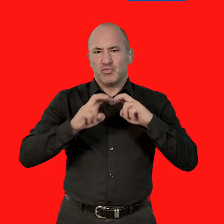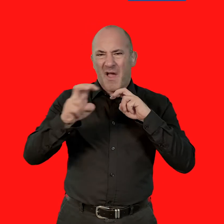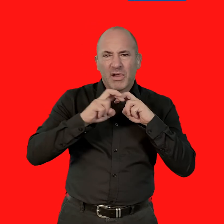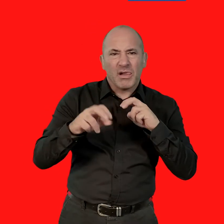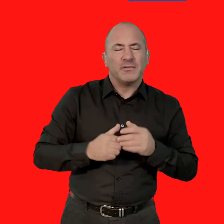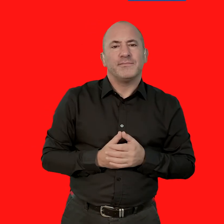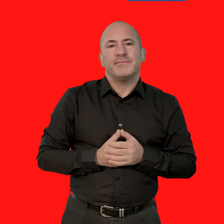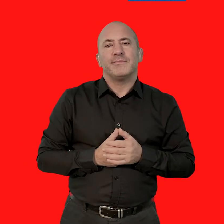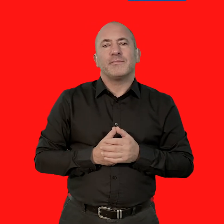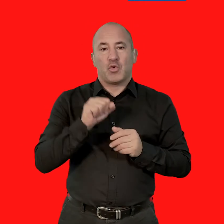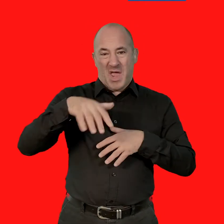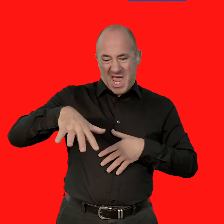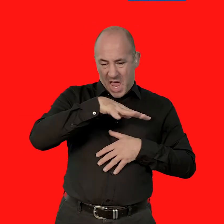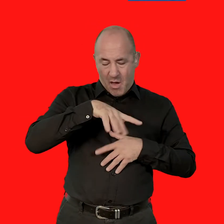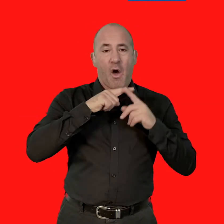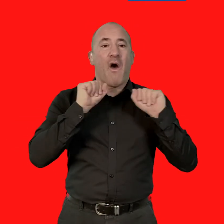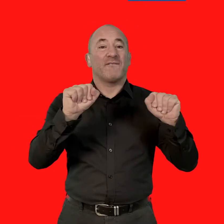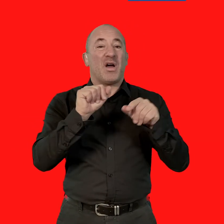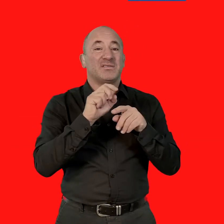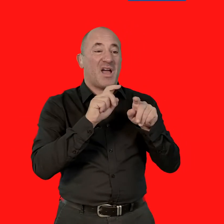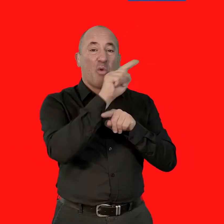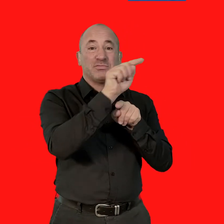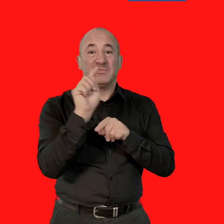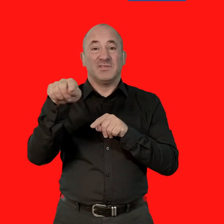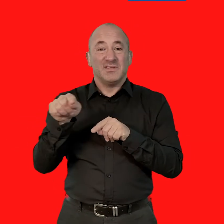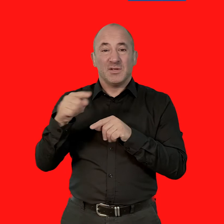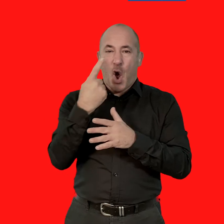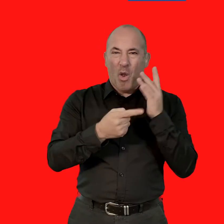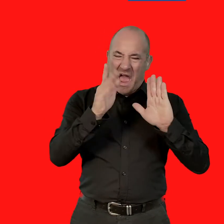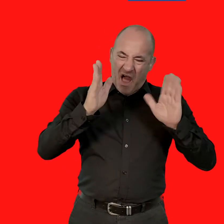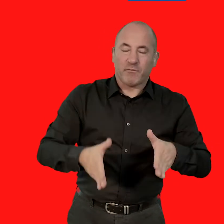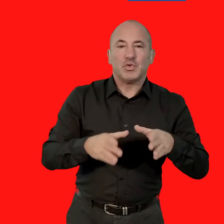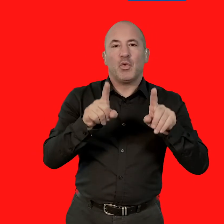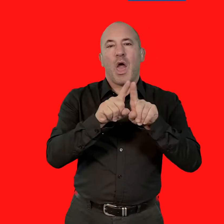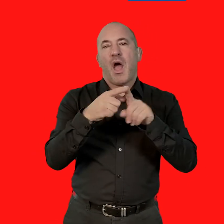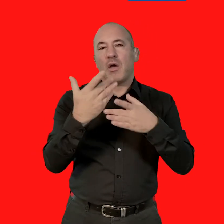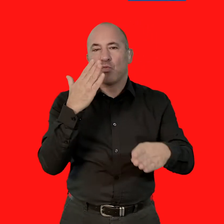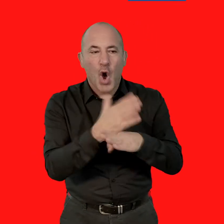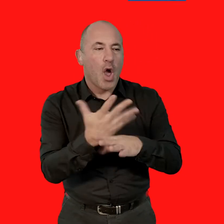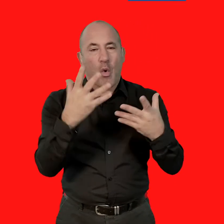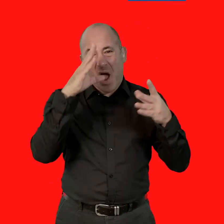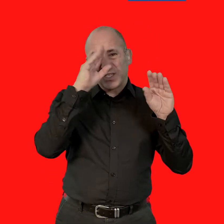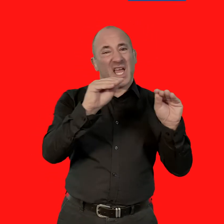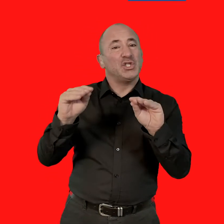Travelling. Avoid travelling outside your area, other than where necessary, such as for work or education.